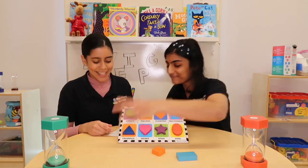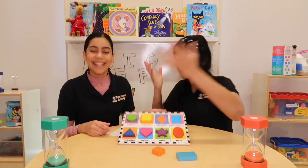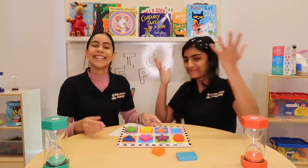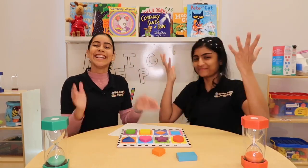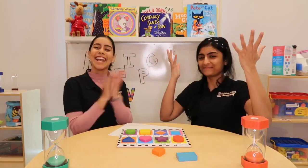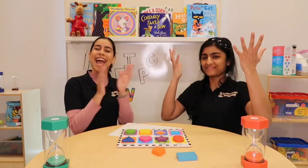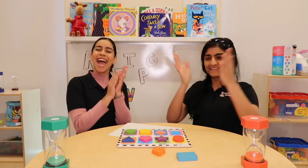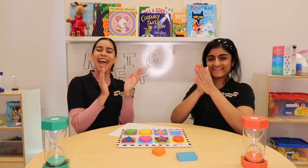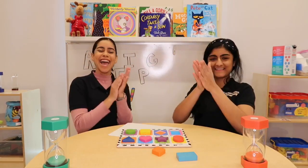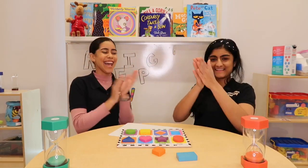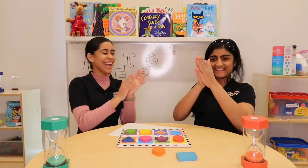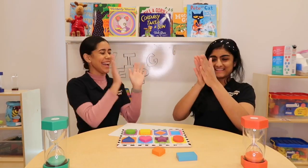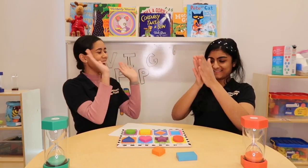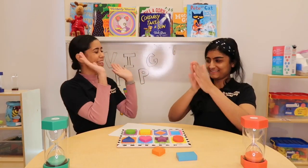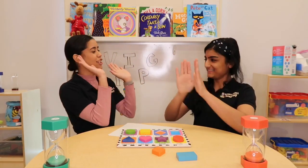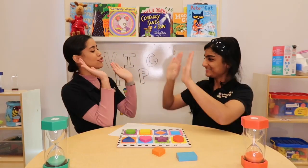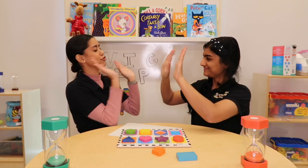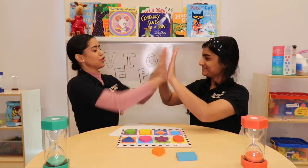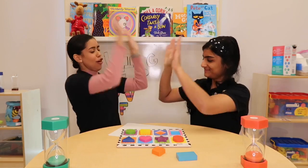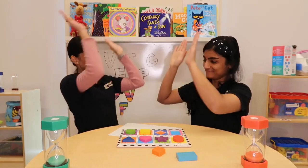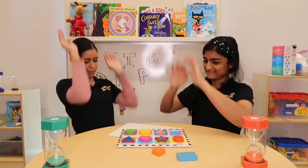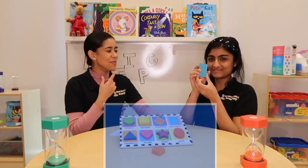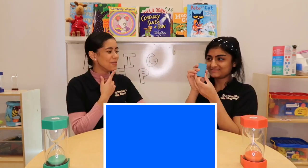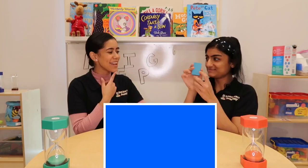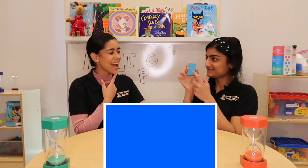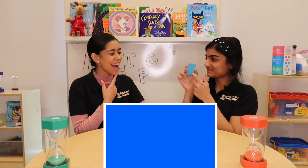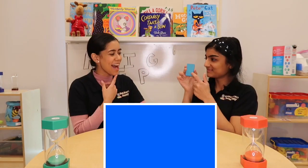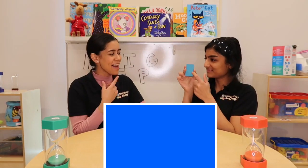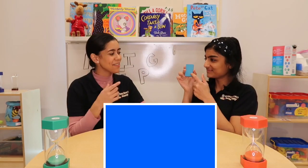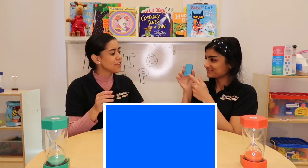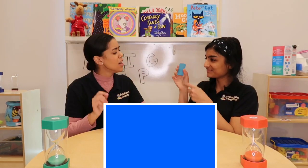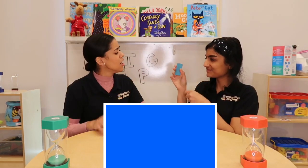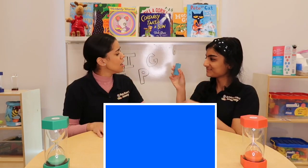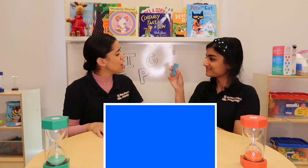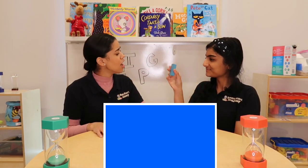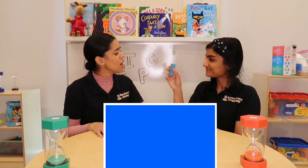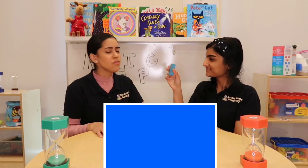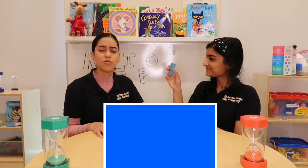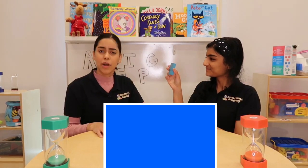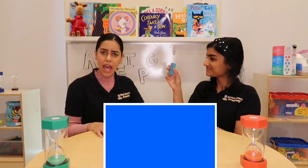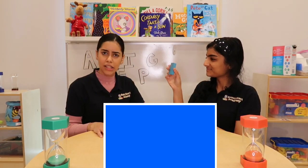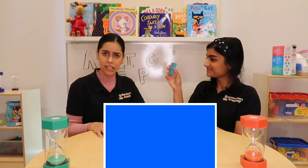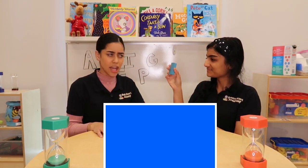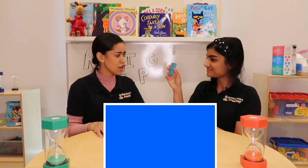Yay! Good job! We have a rectangle.